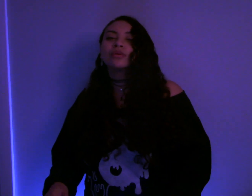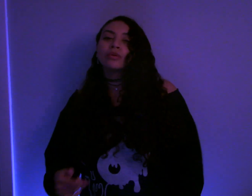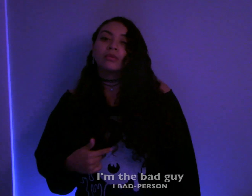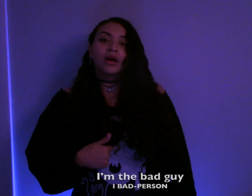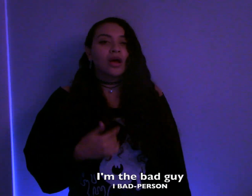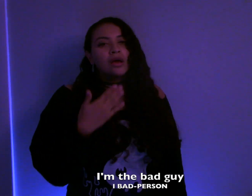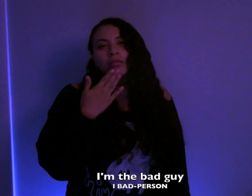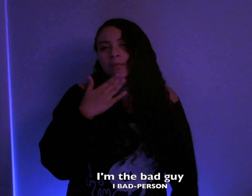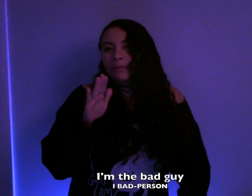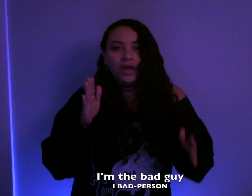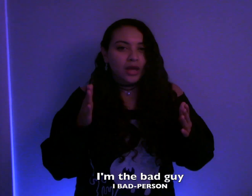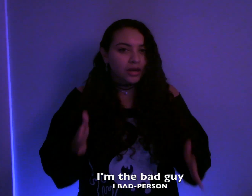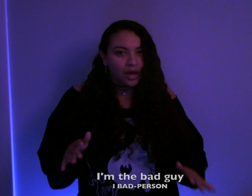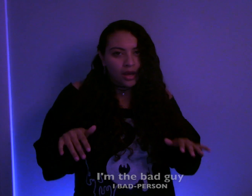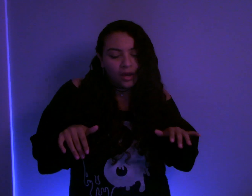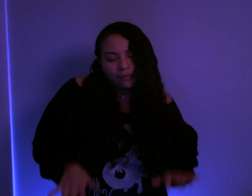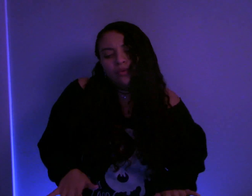I'm a bad guy